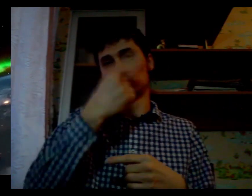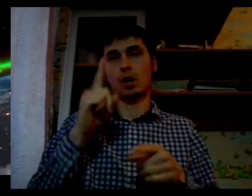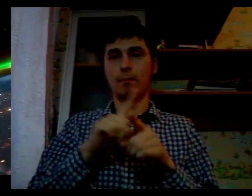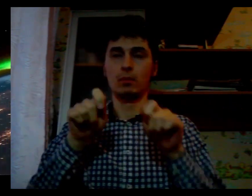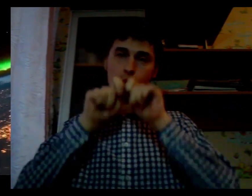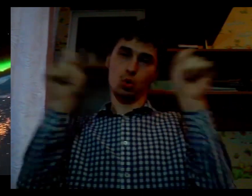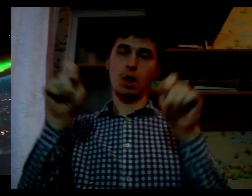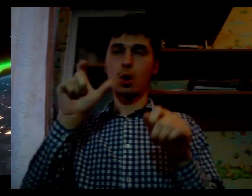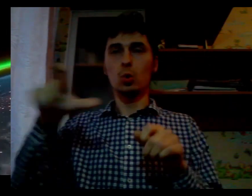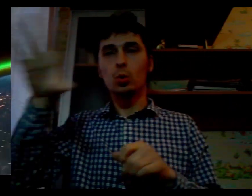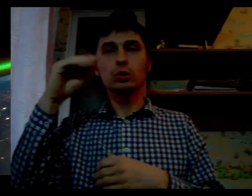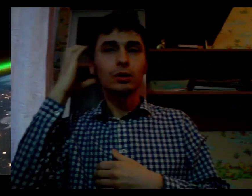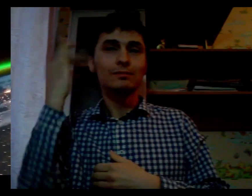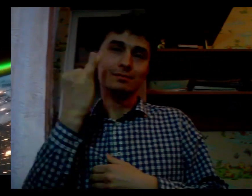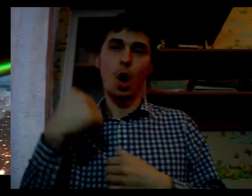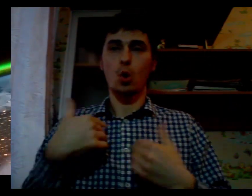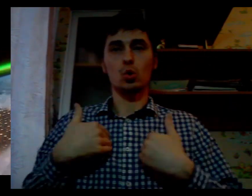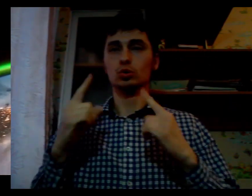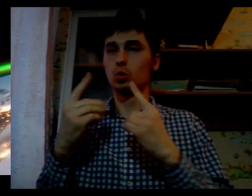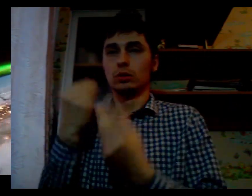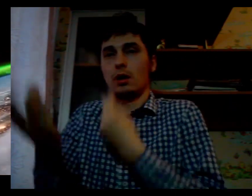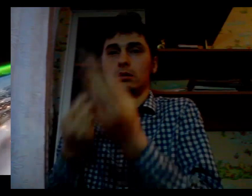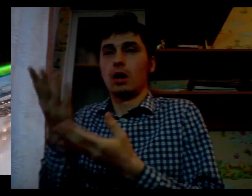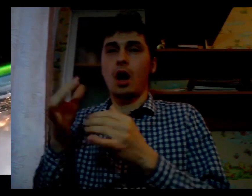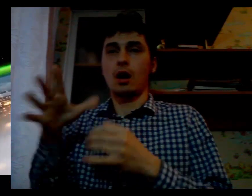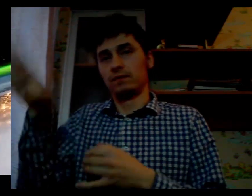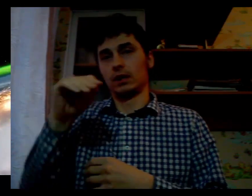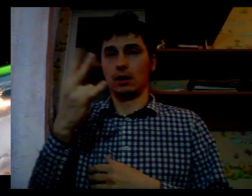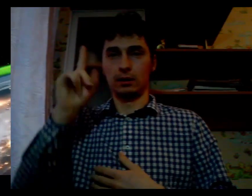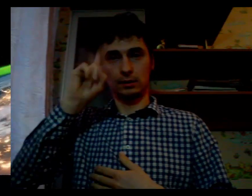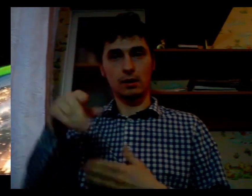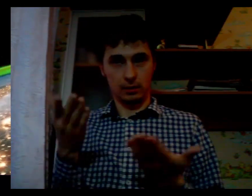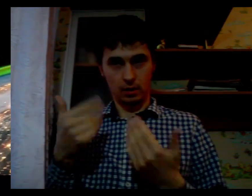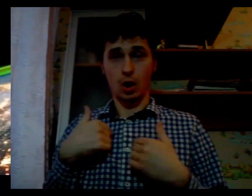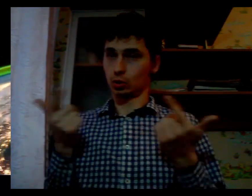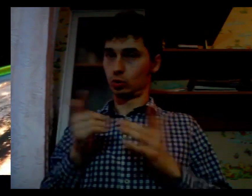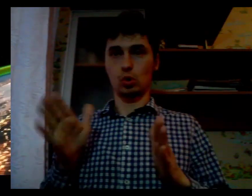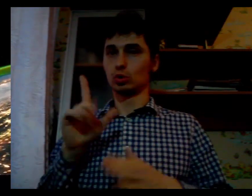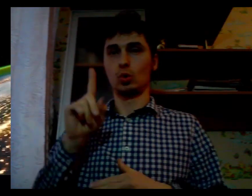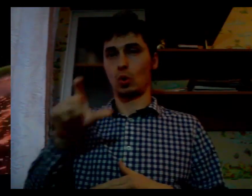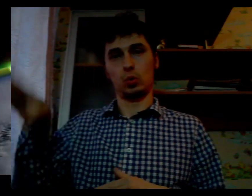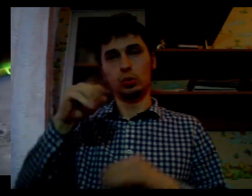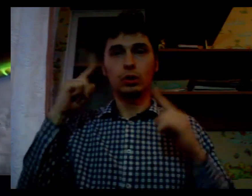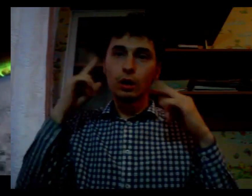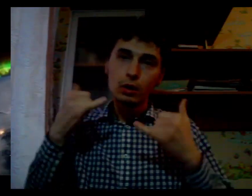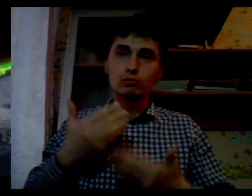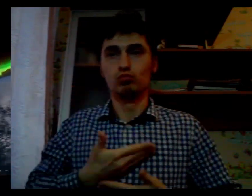Realizing this goal will require an intrepidorial spirit, a new generation of scientists.